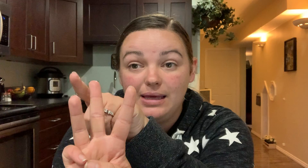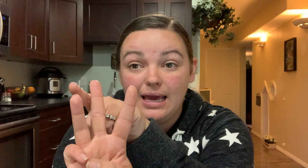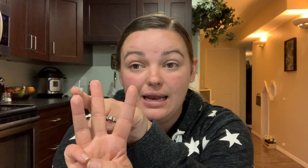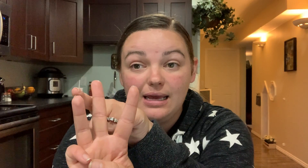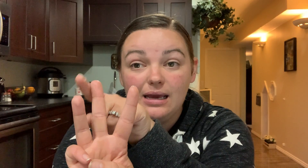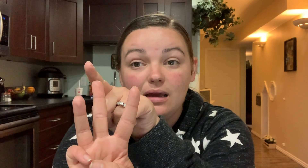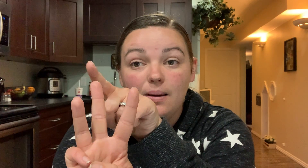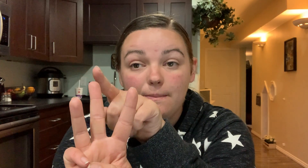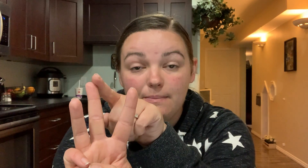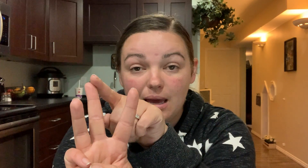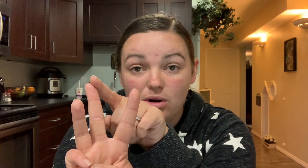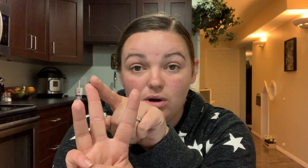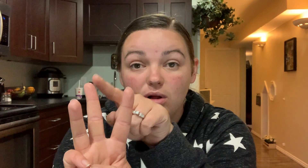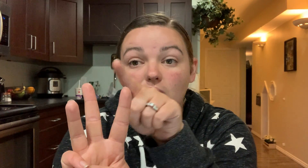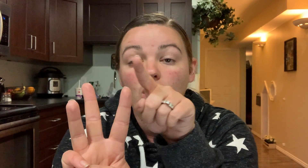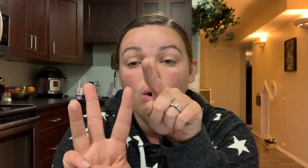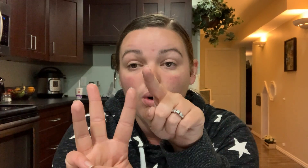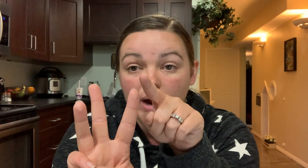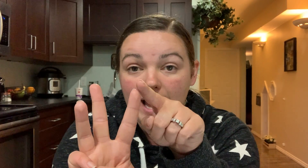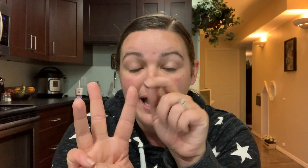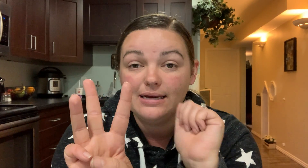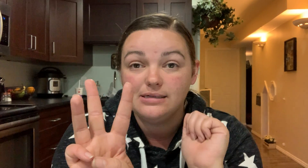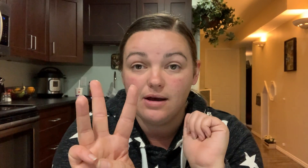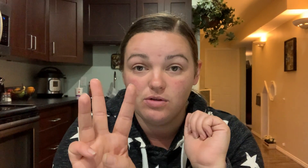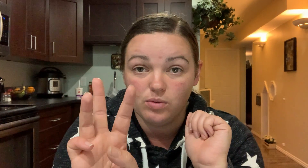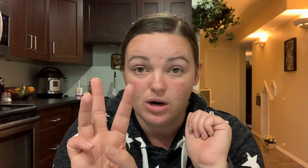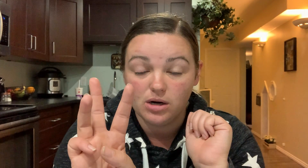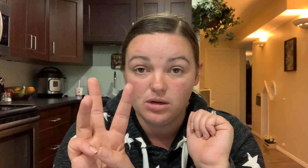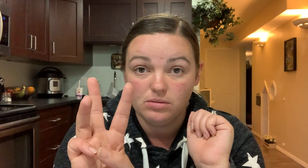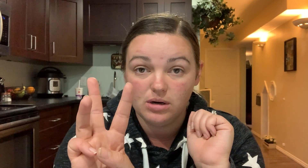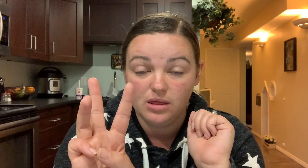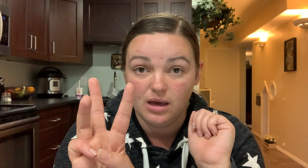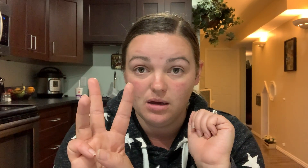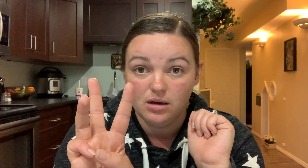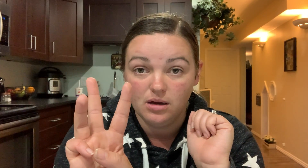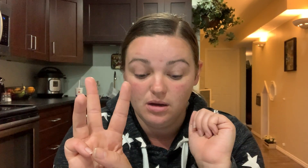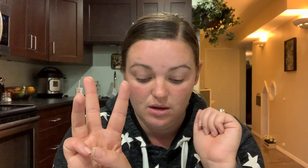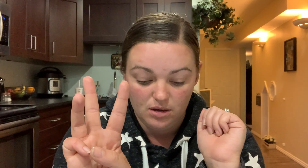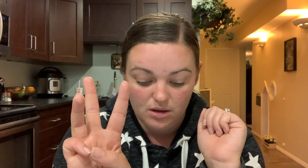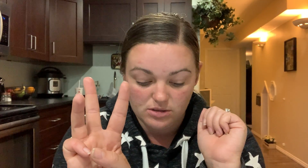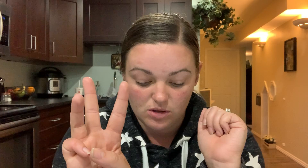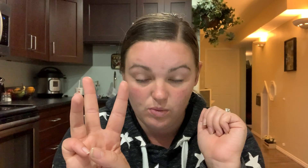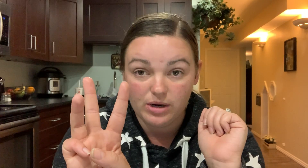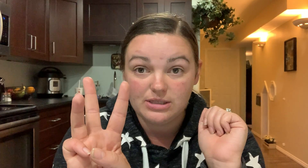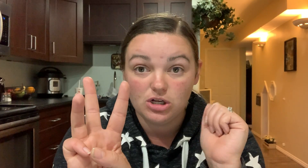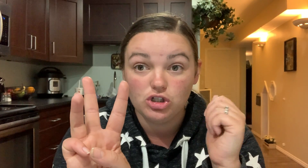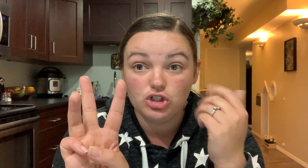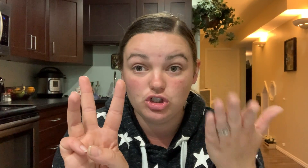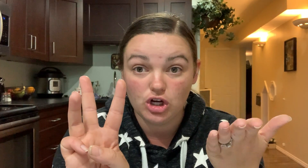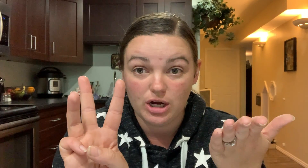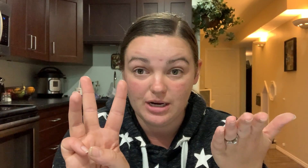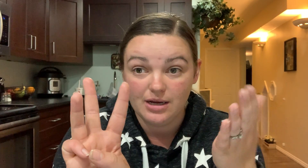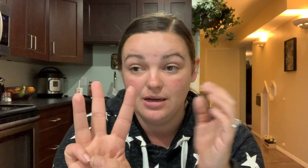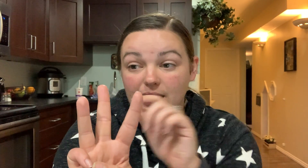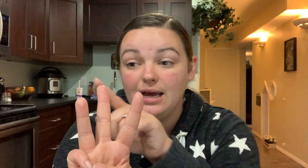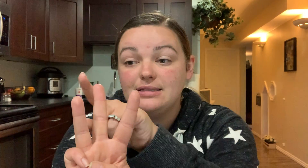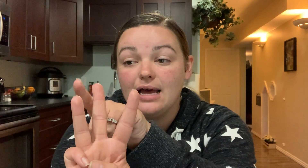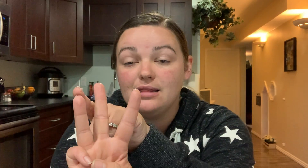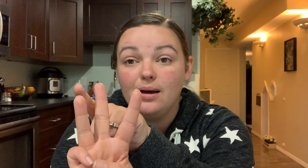beginning middle or end of the word what do you think so the word is should it's at the